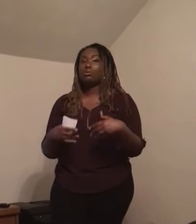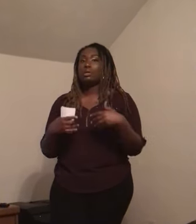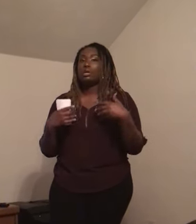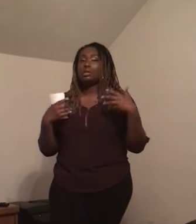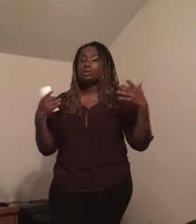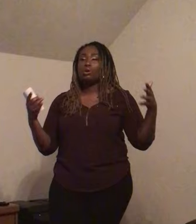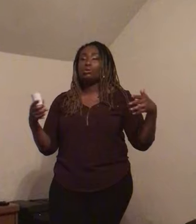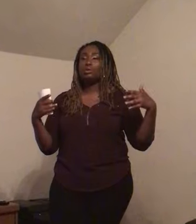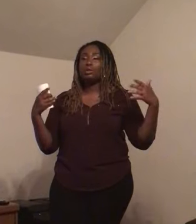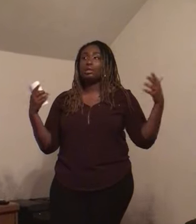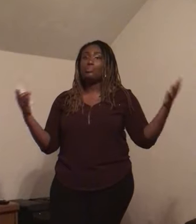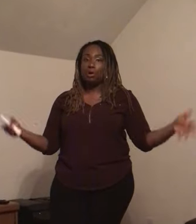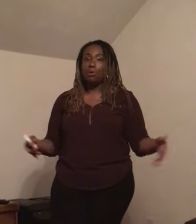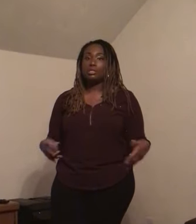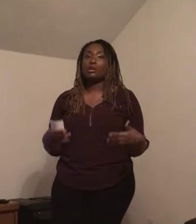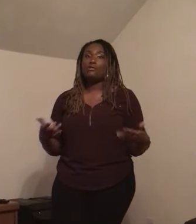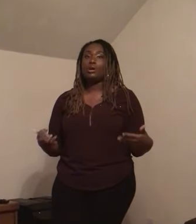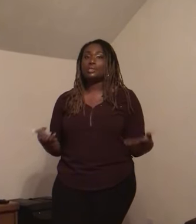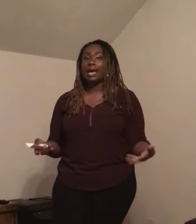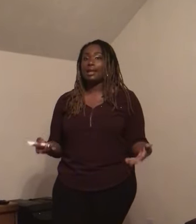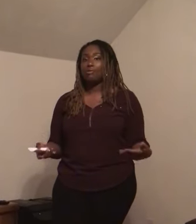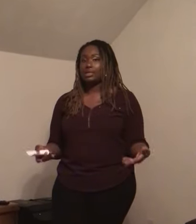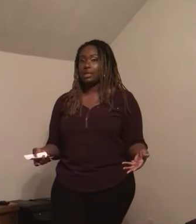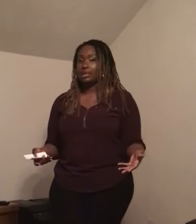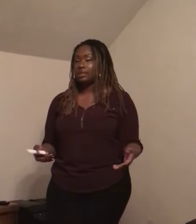the whole components of what sign language is.